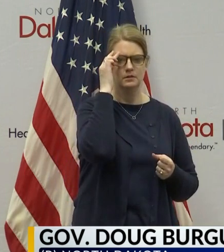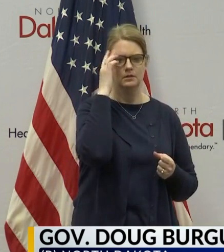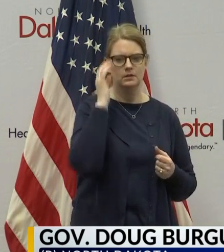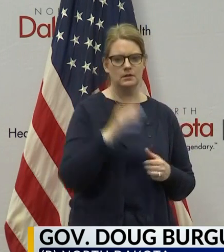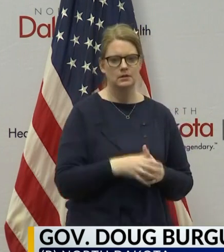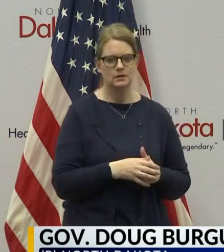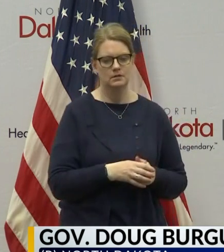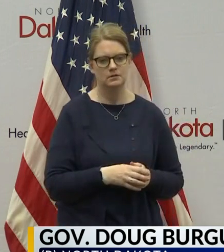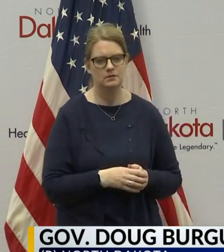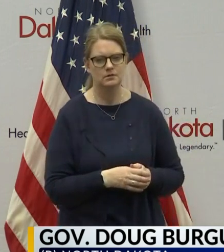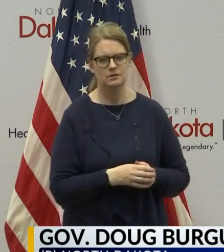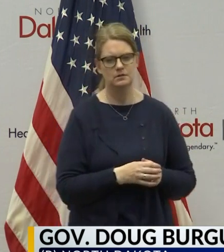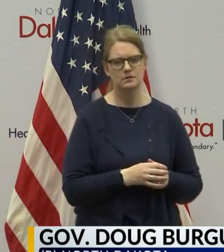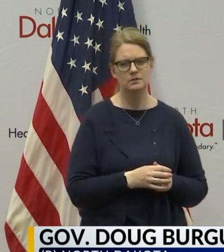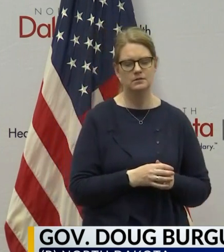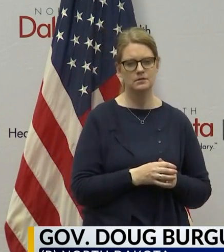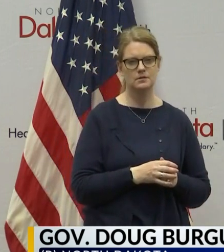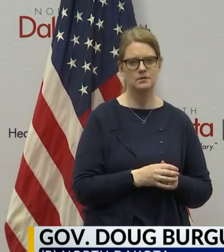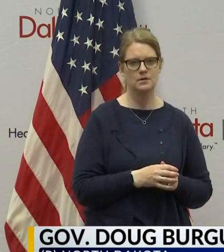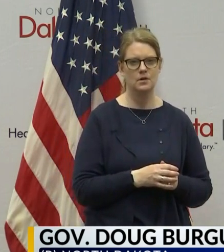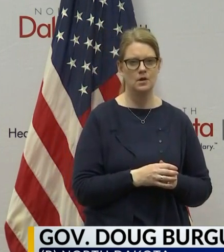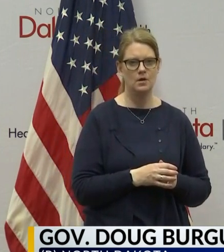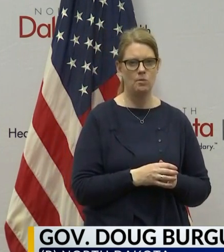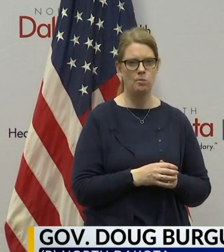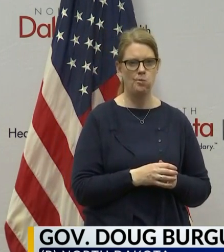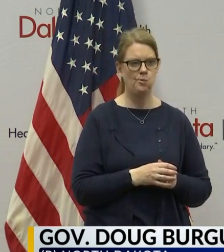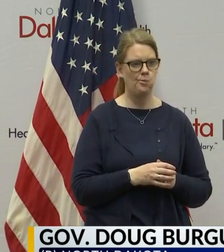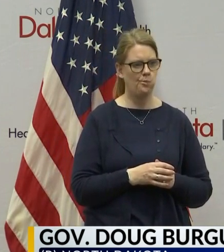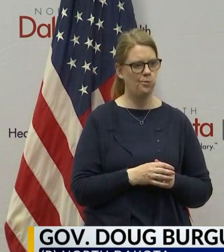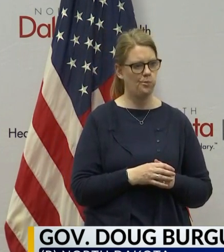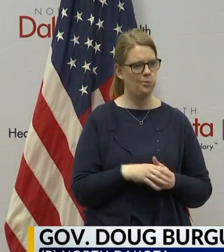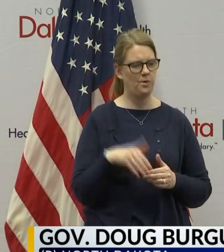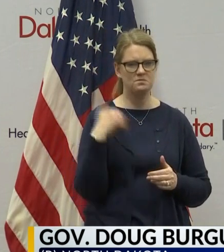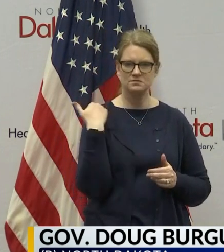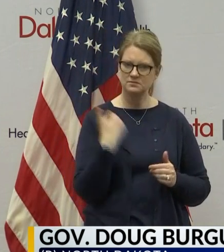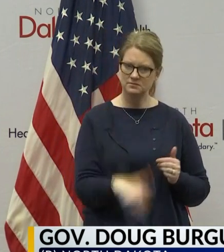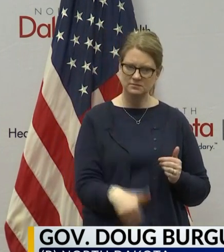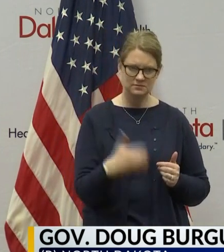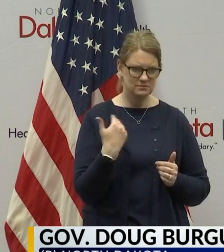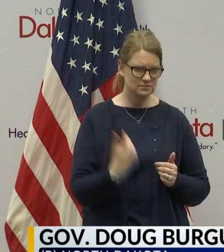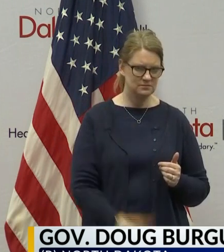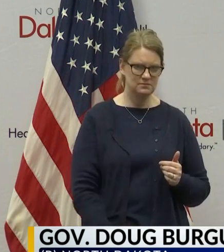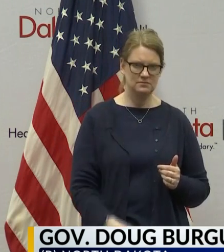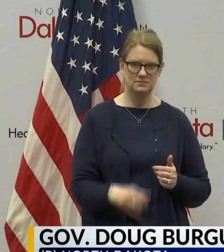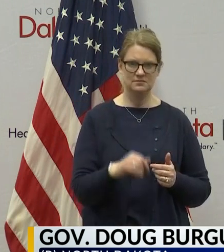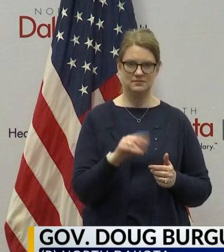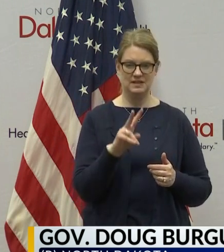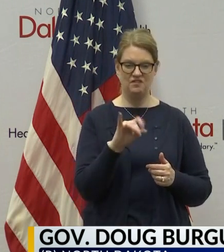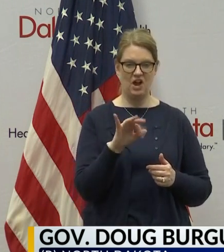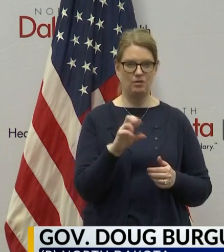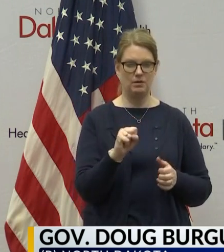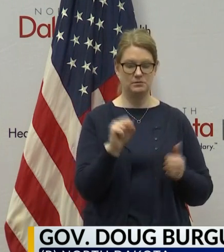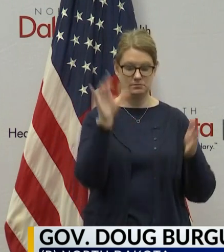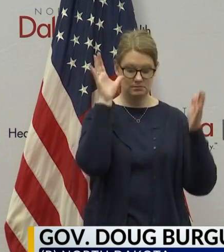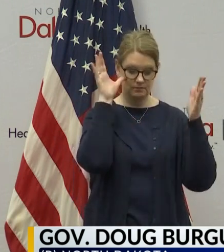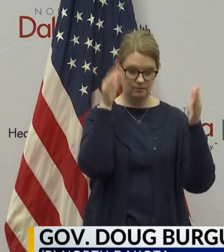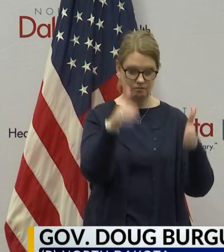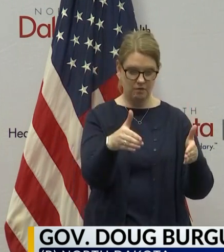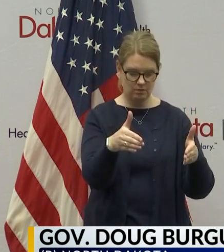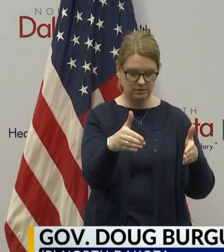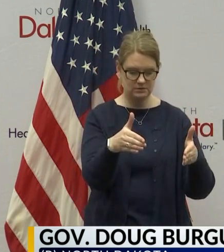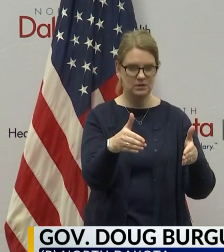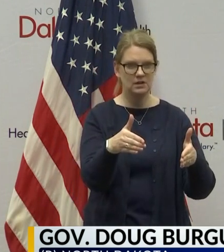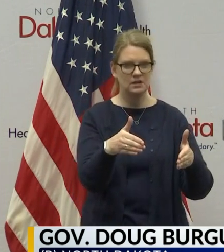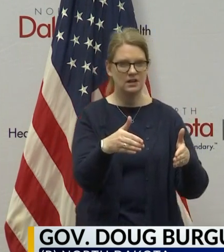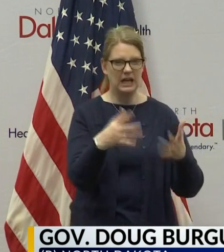You know, there's a, you know, enormous focus on this virus right now, and the virus is about physical